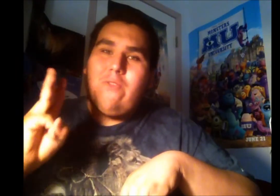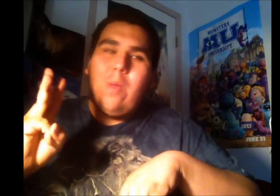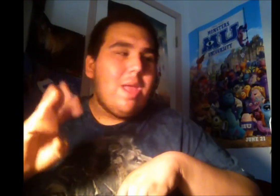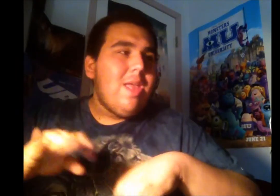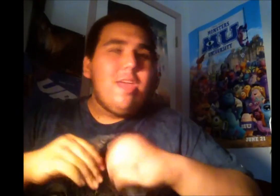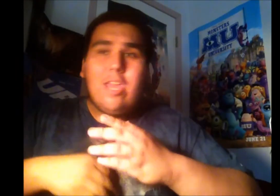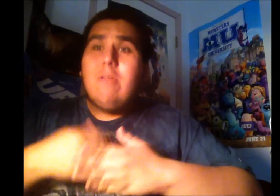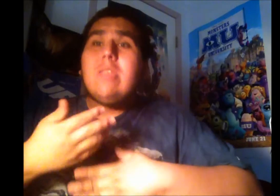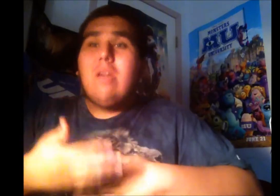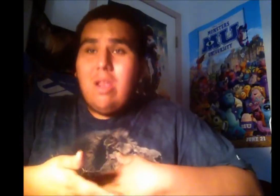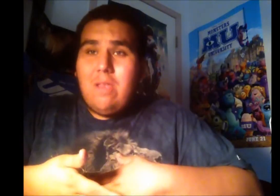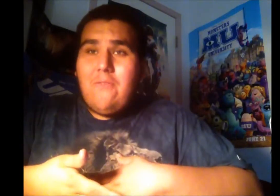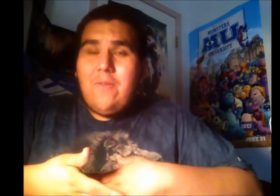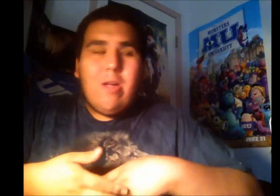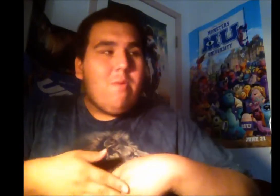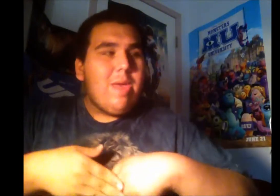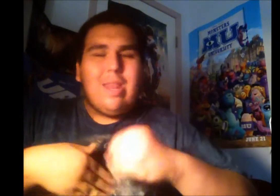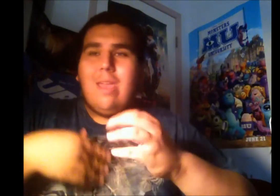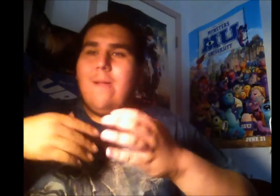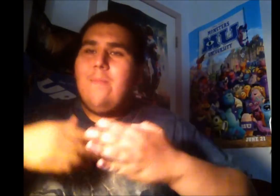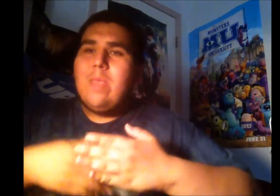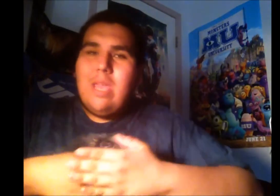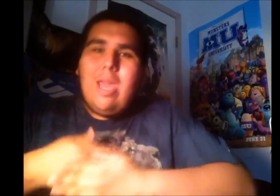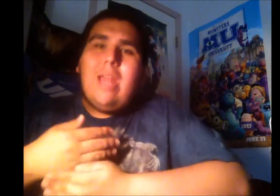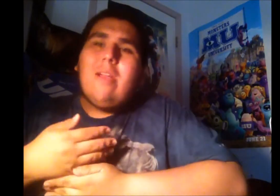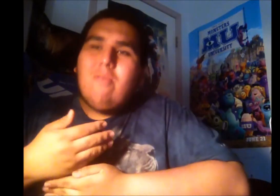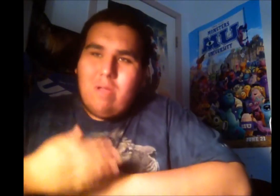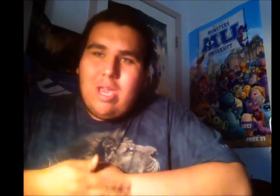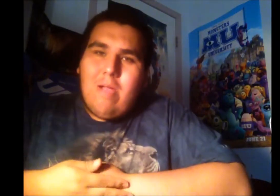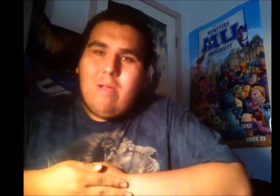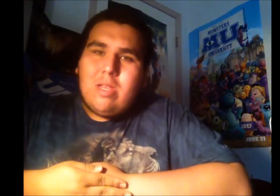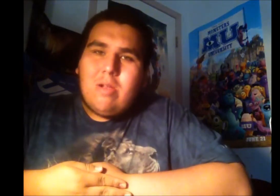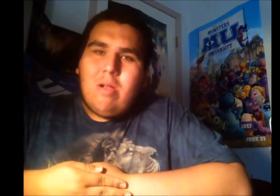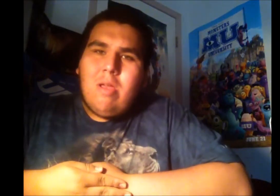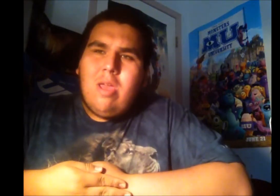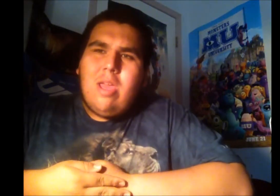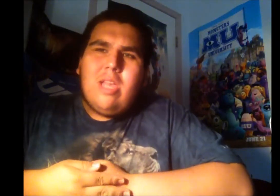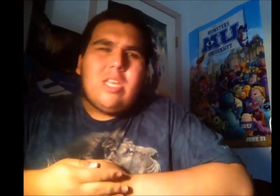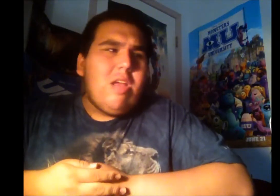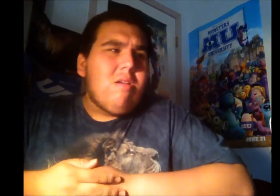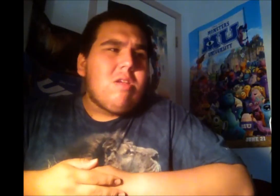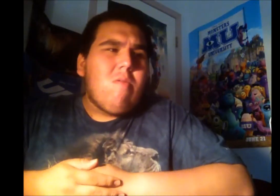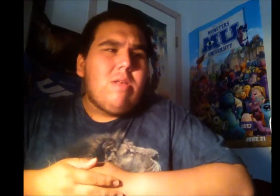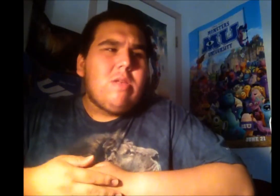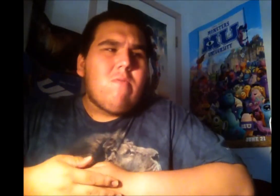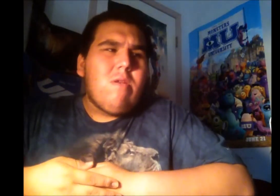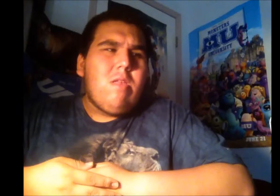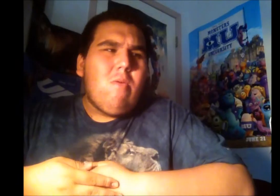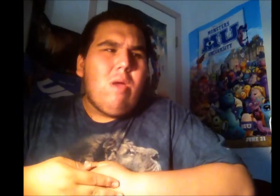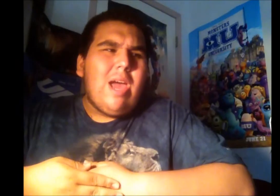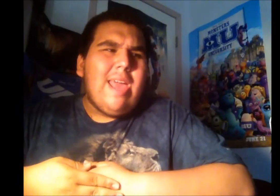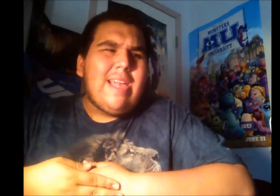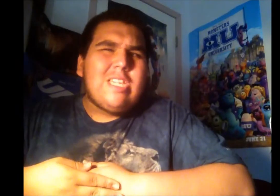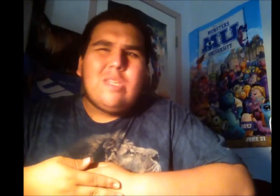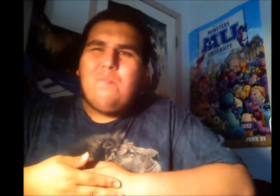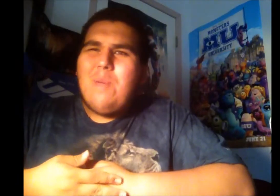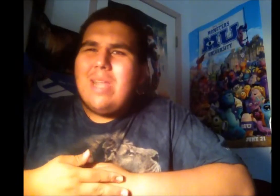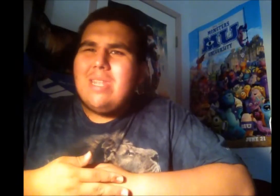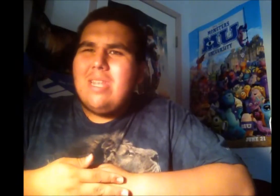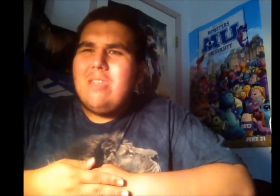Freeman. He was good in the film, and he had a cool character. His character wasn't really what I expected it